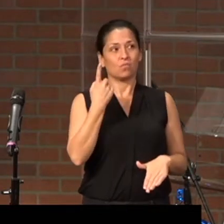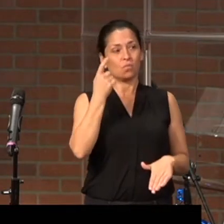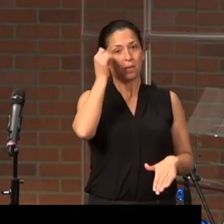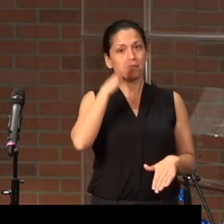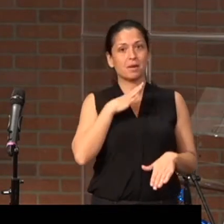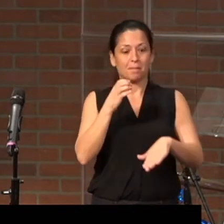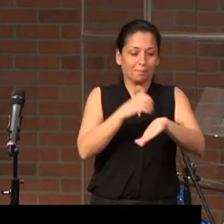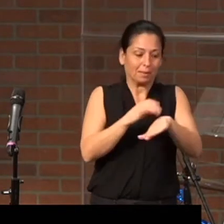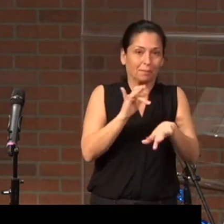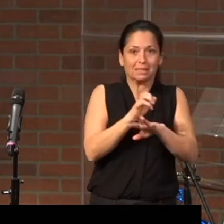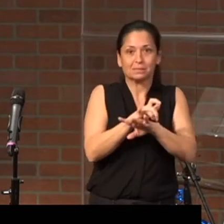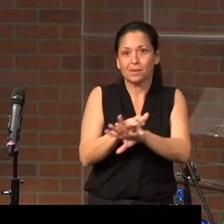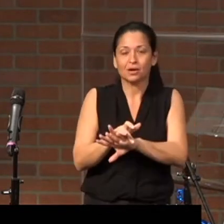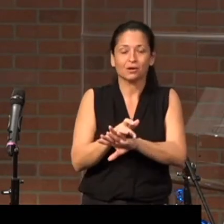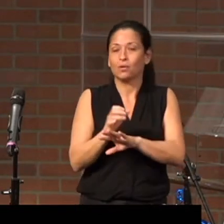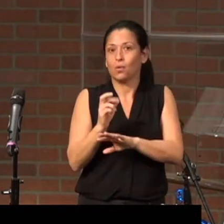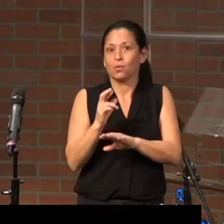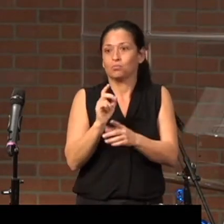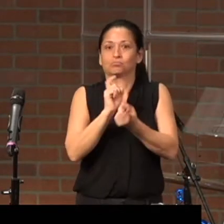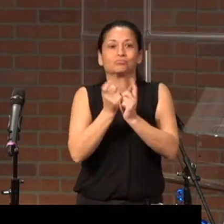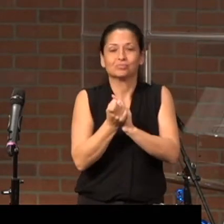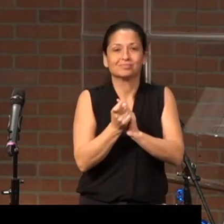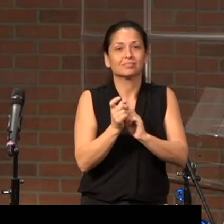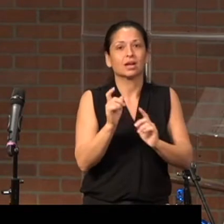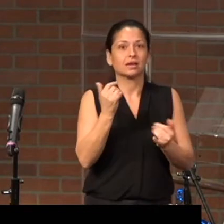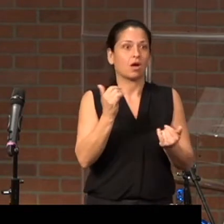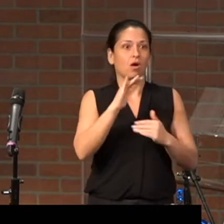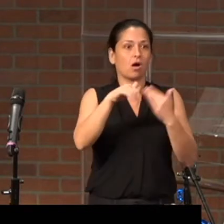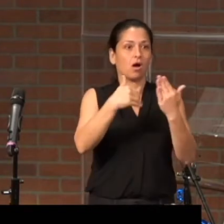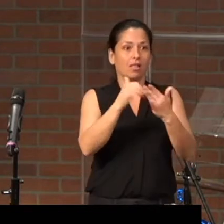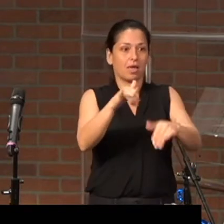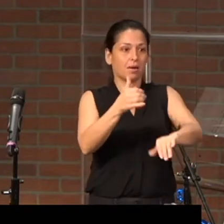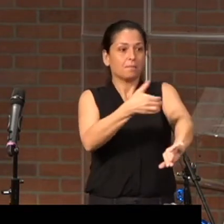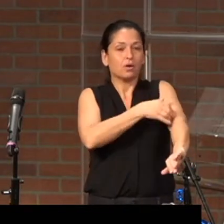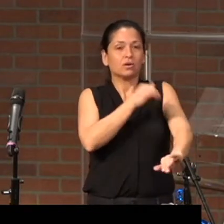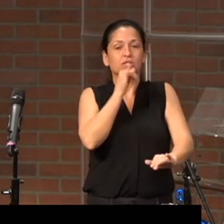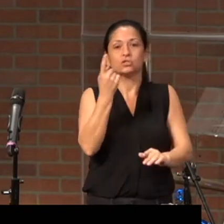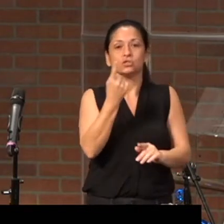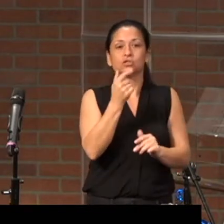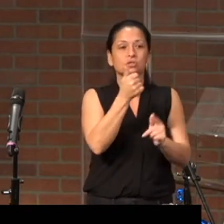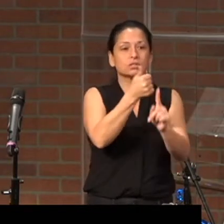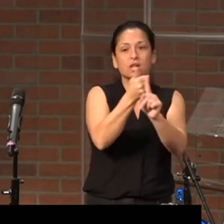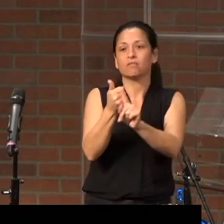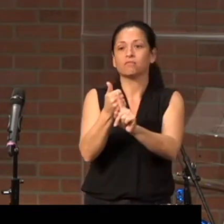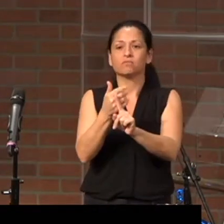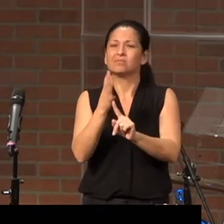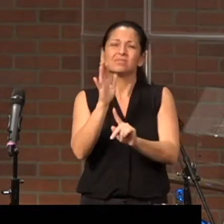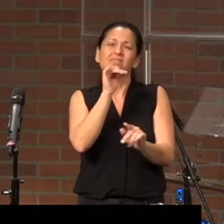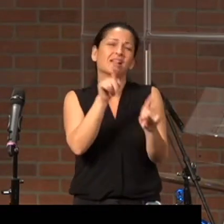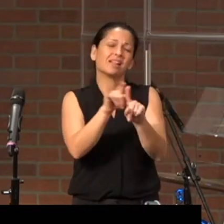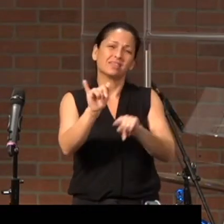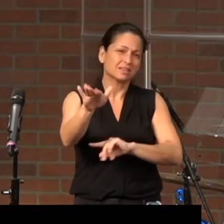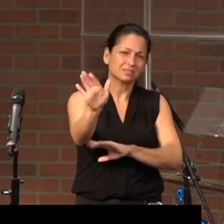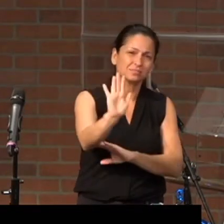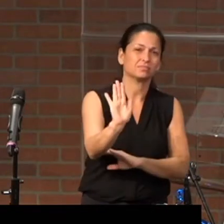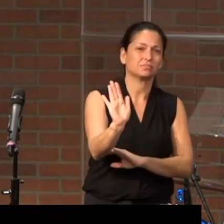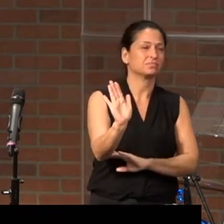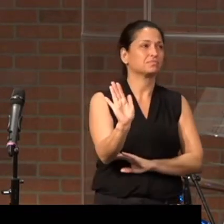bit by a spider, zapped or whatever, and like now all of that power is just you. And you just, it's not like that.